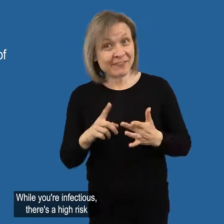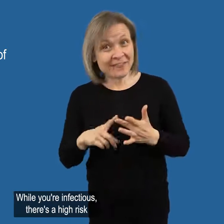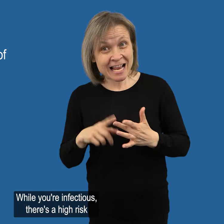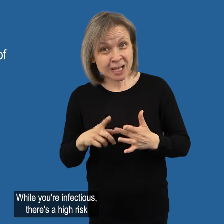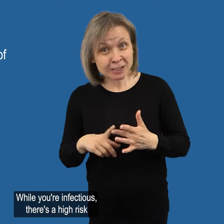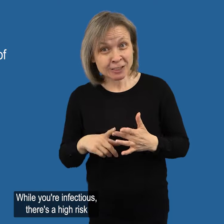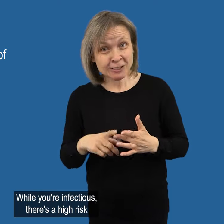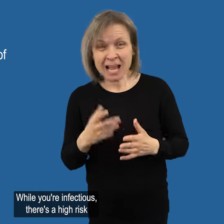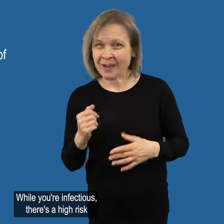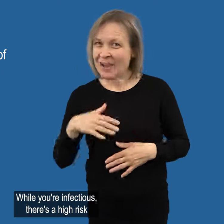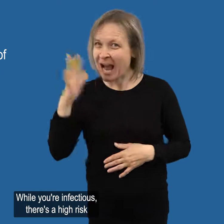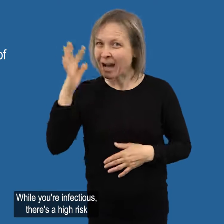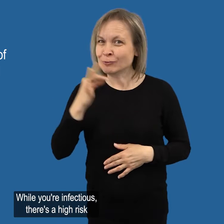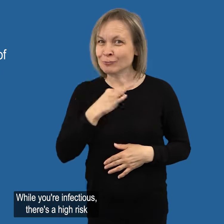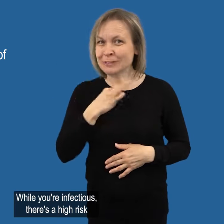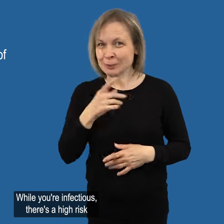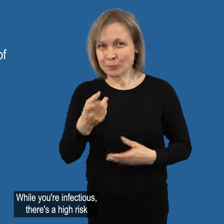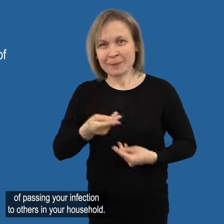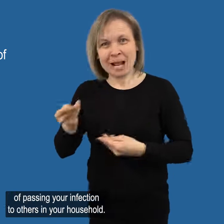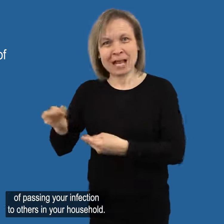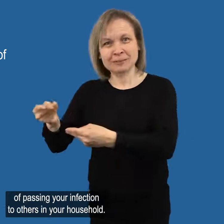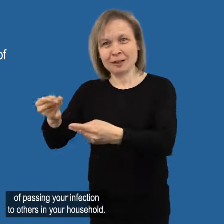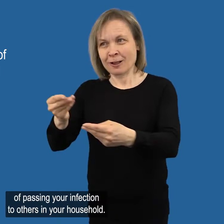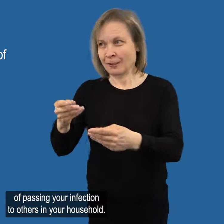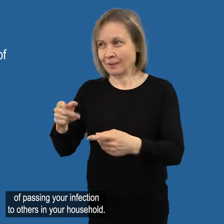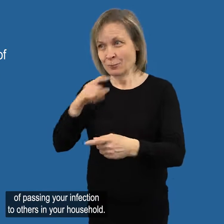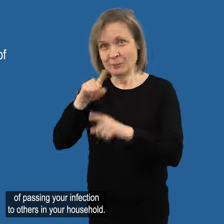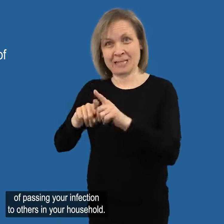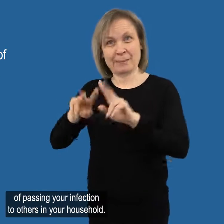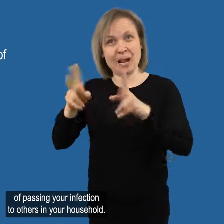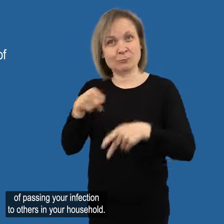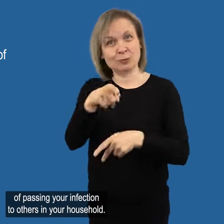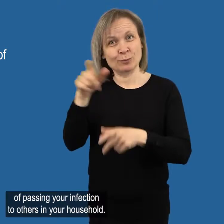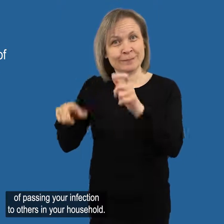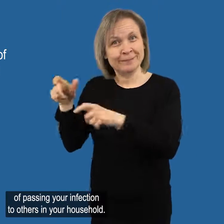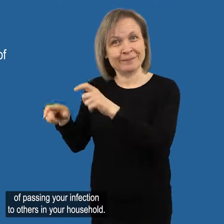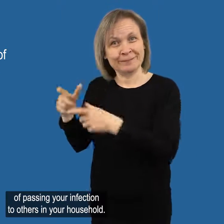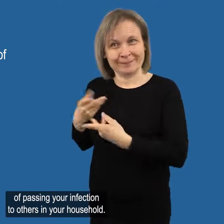While you're infectious, there's a high risk of passing your infection to others in your household